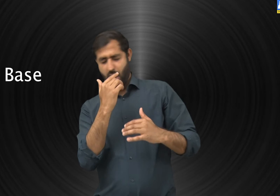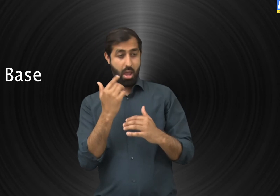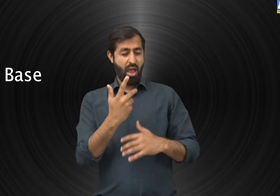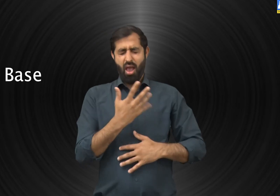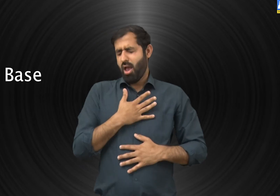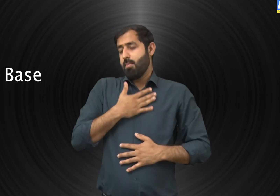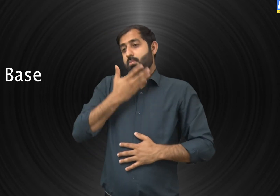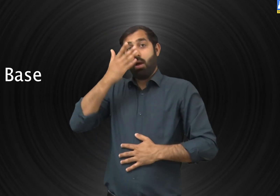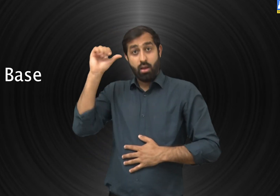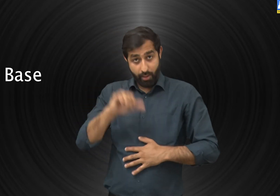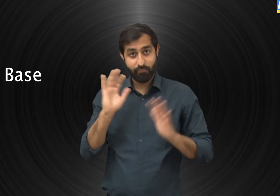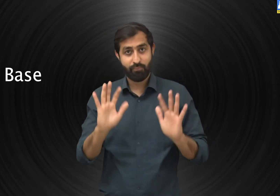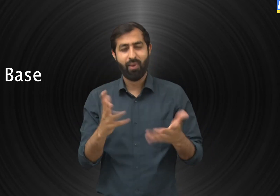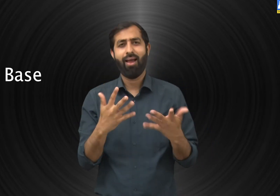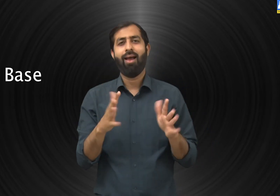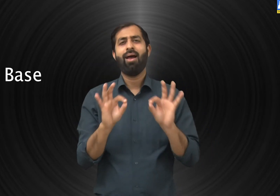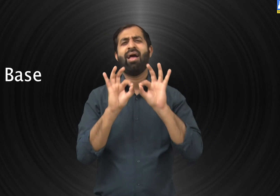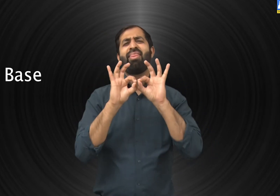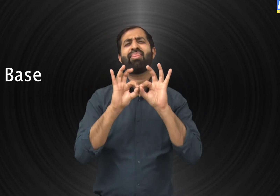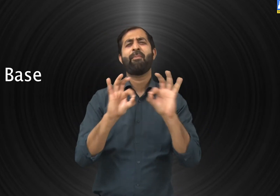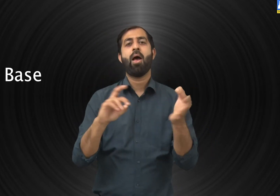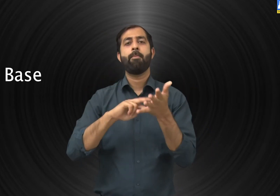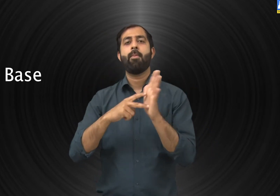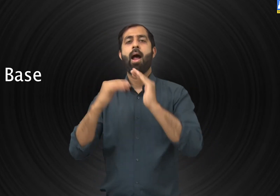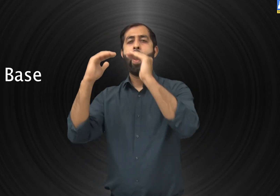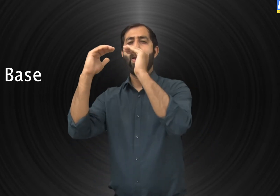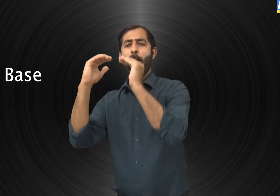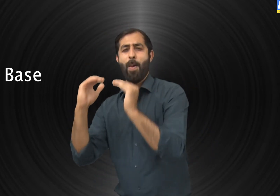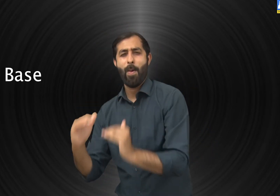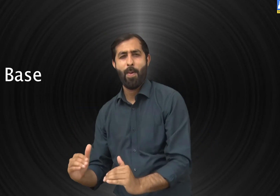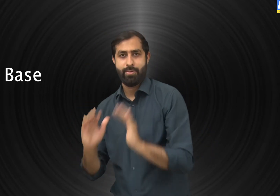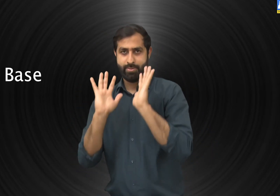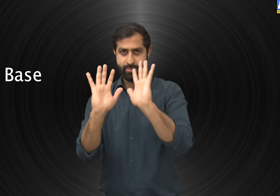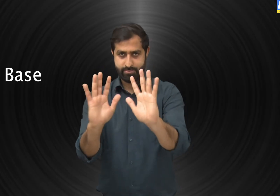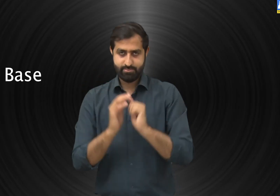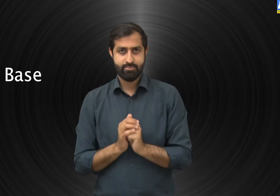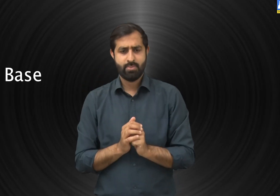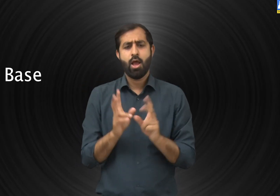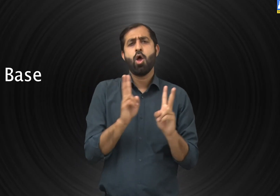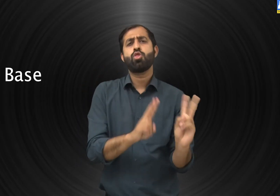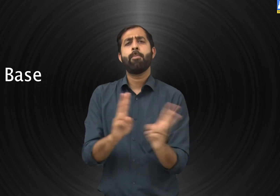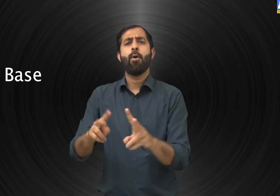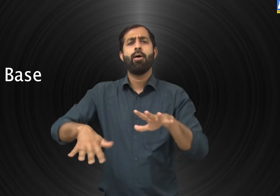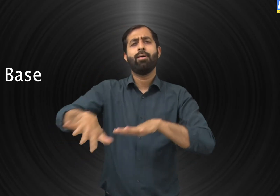sensation in the eyes and suffocation? No. It is a substance that accepts hydrogen ions.